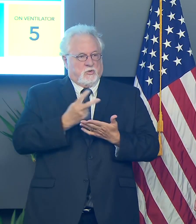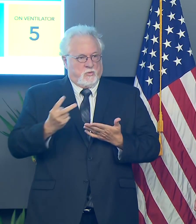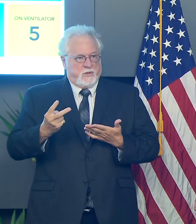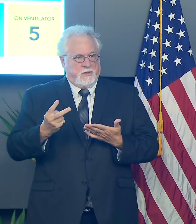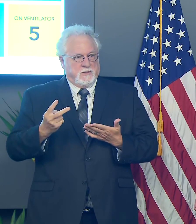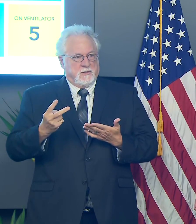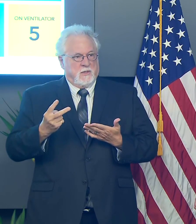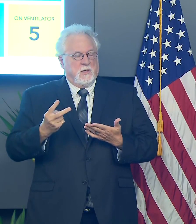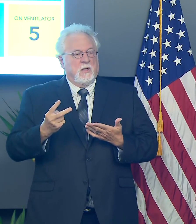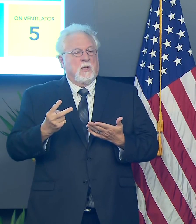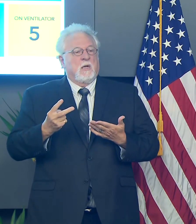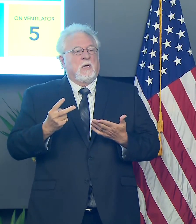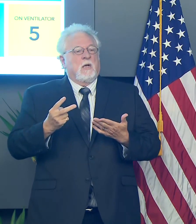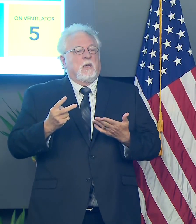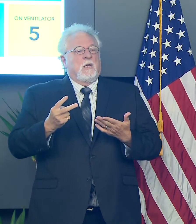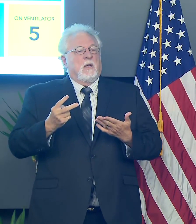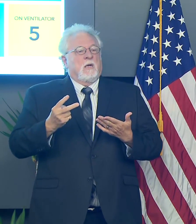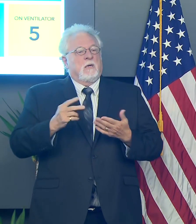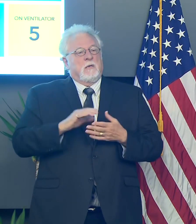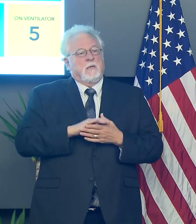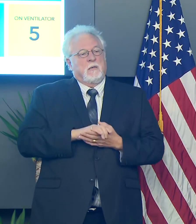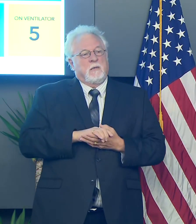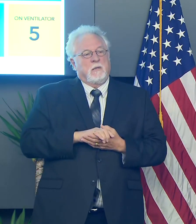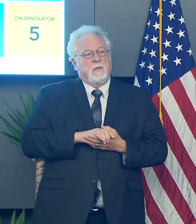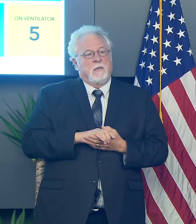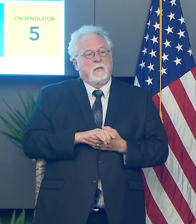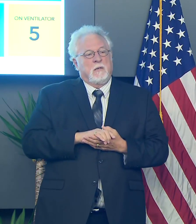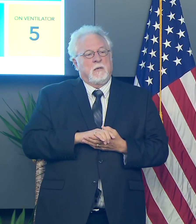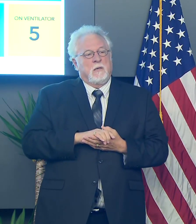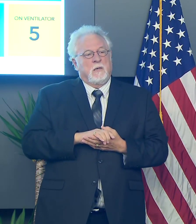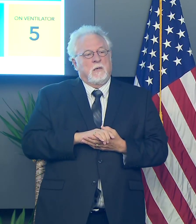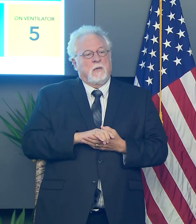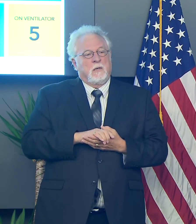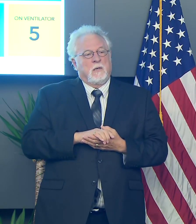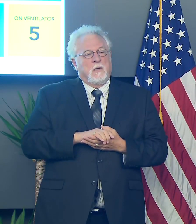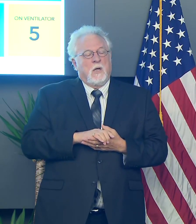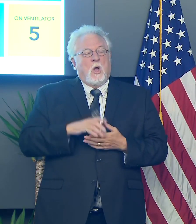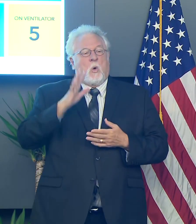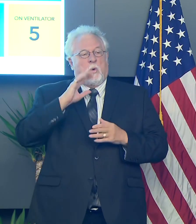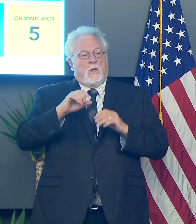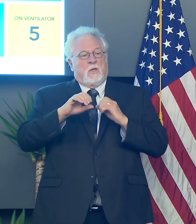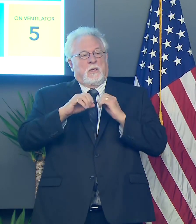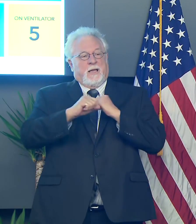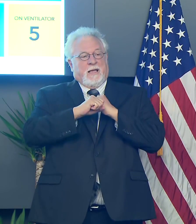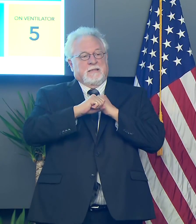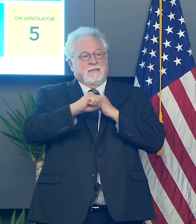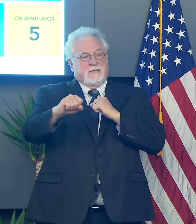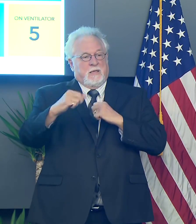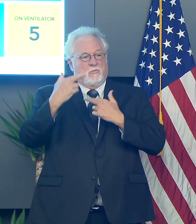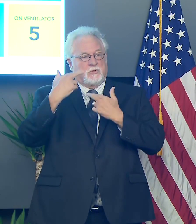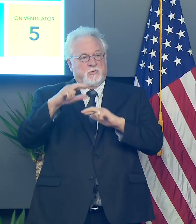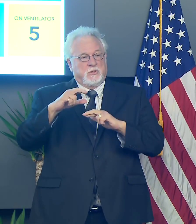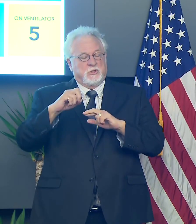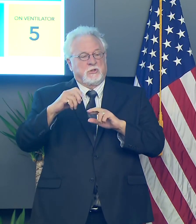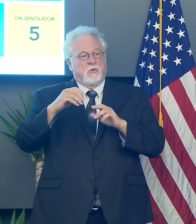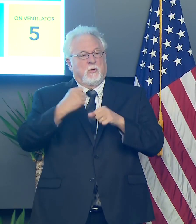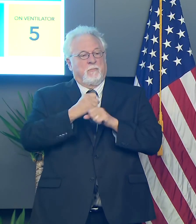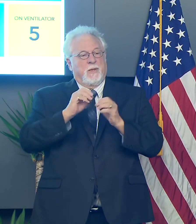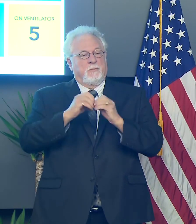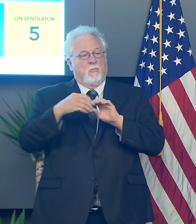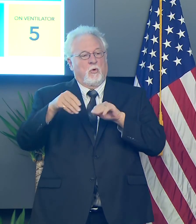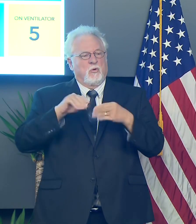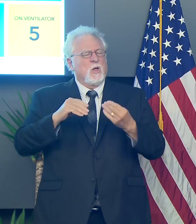with a decision on whether to extend, um, the existing restrictions or maybe loosen some things, what's going to